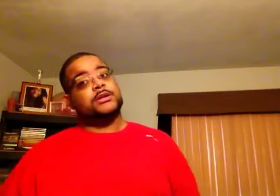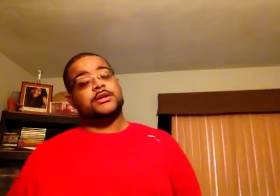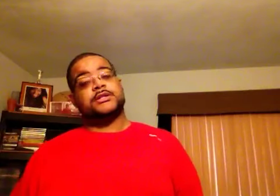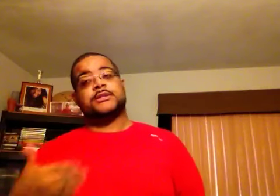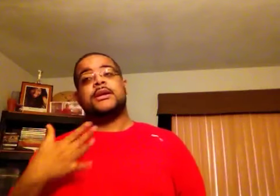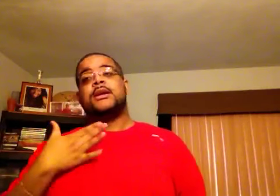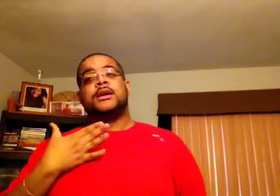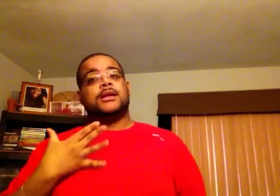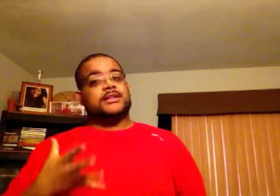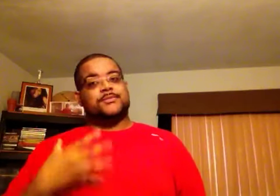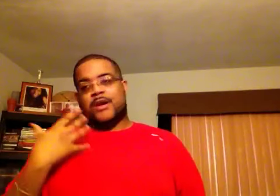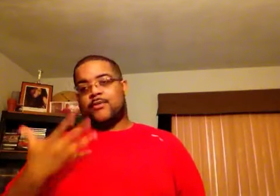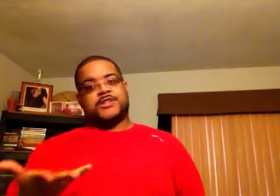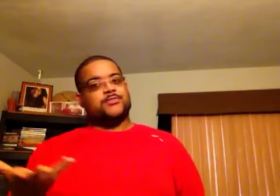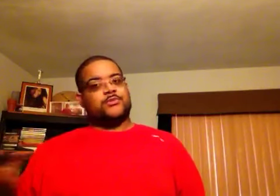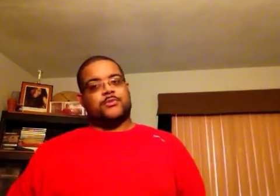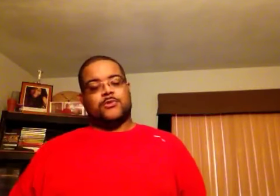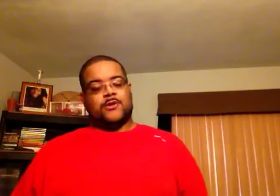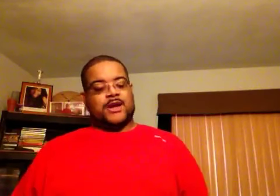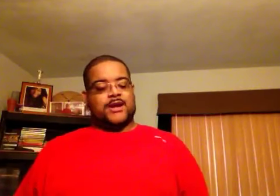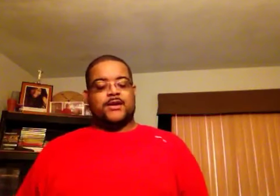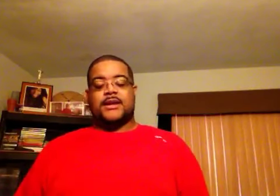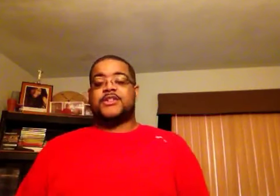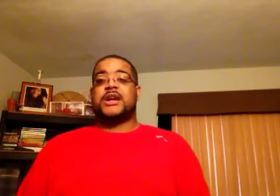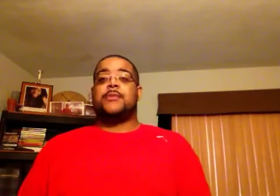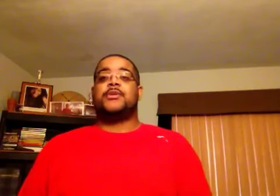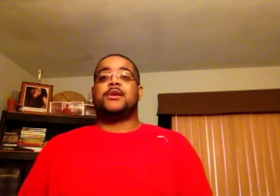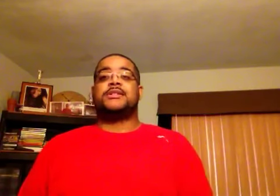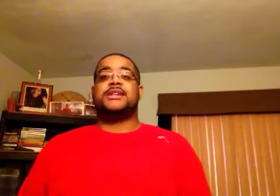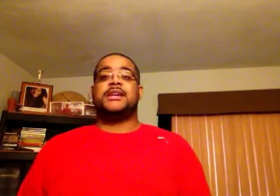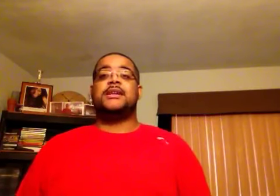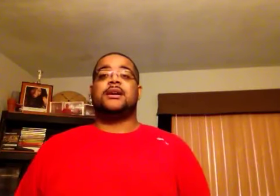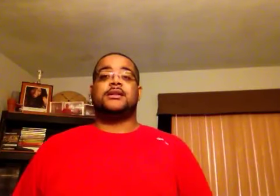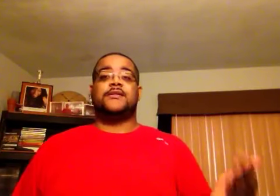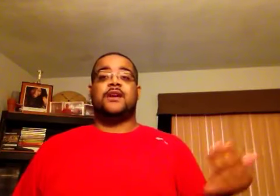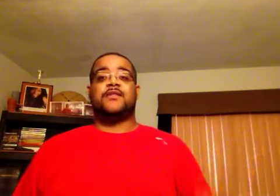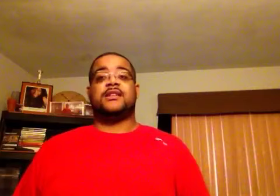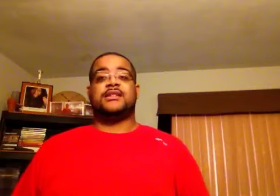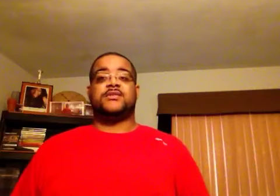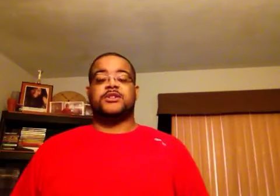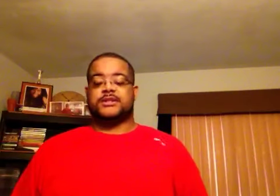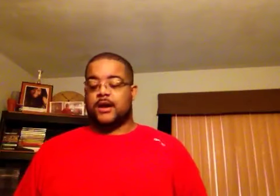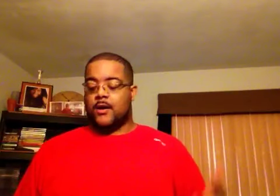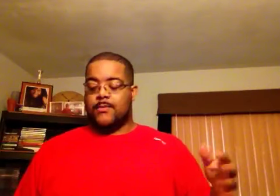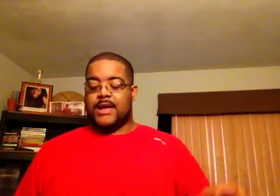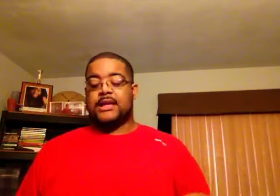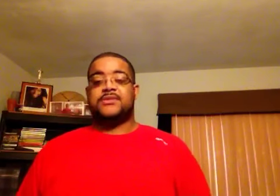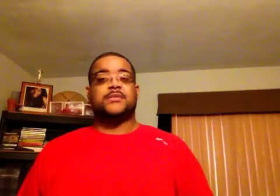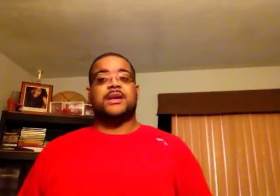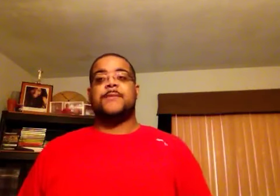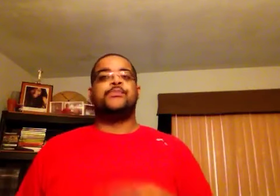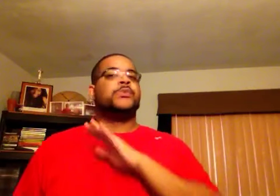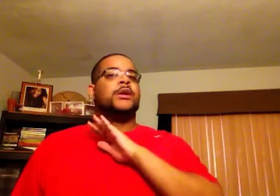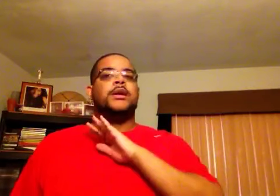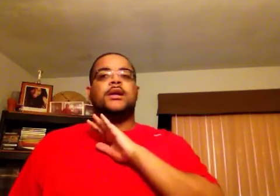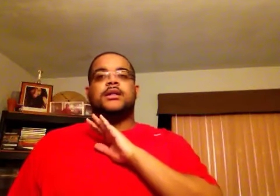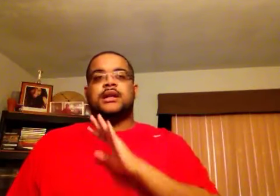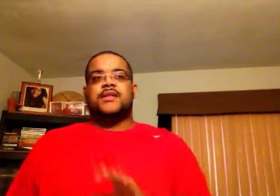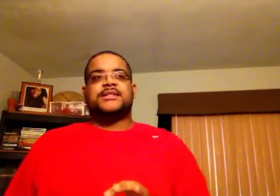you can just bear with your boy right here. Now, track number 13, if you have the deluxe version, it's called Make Love To Me. Love that